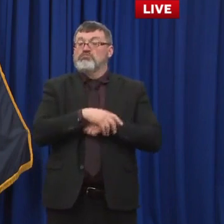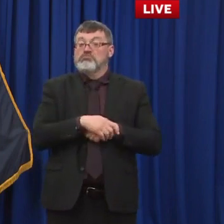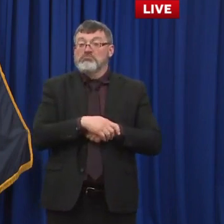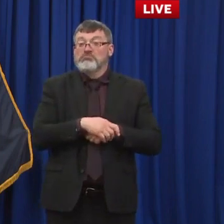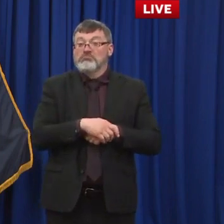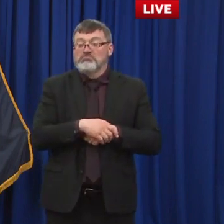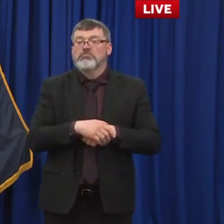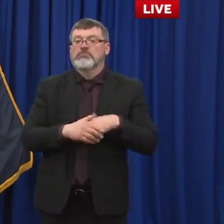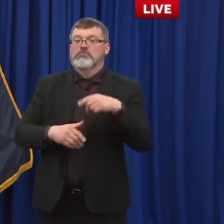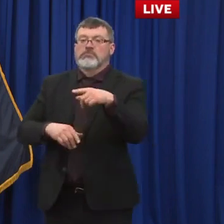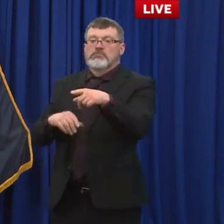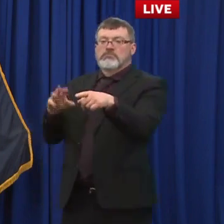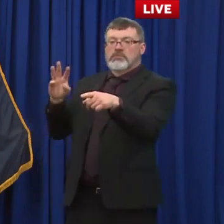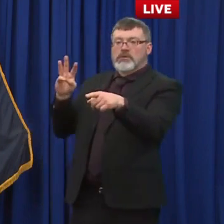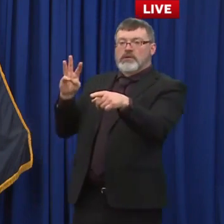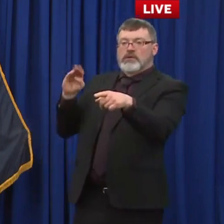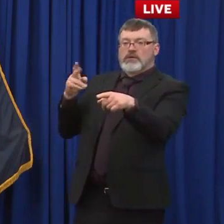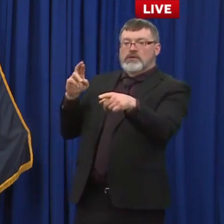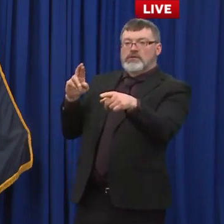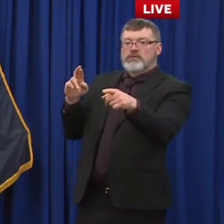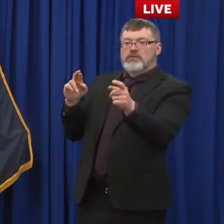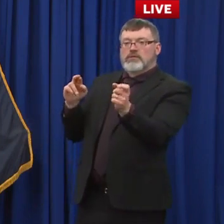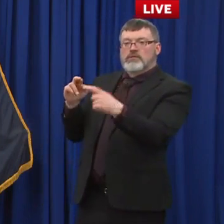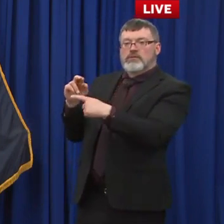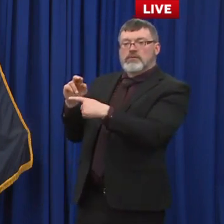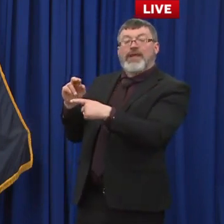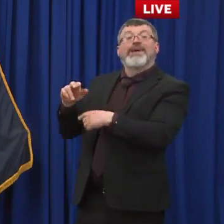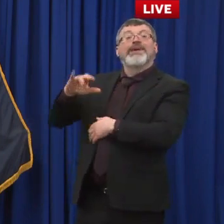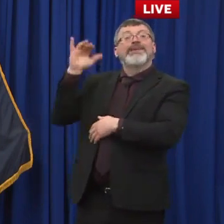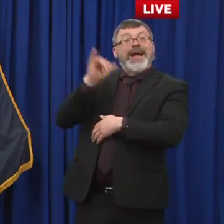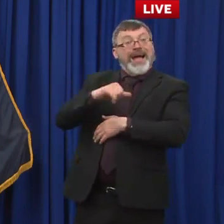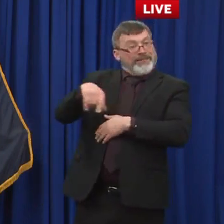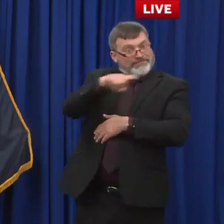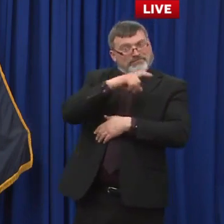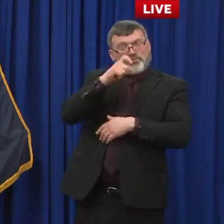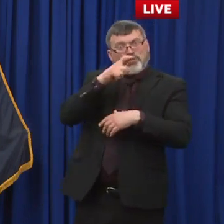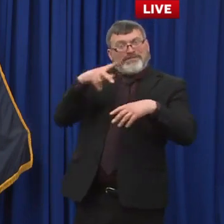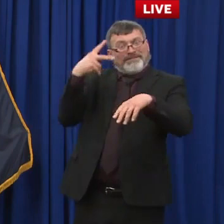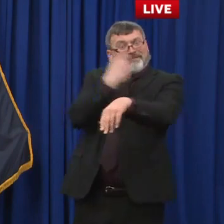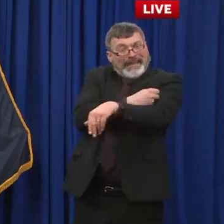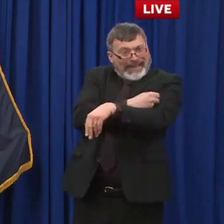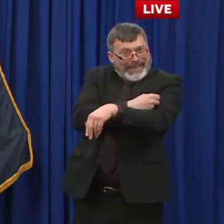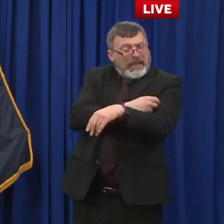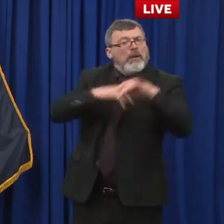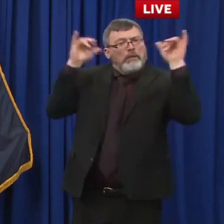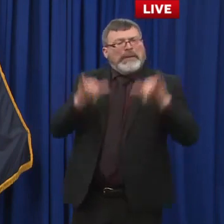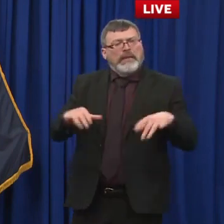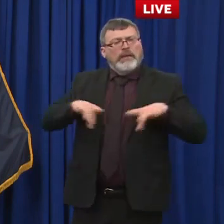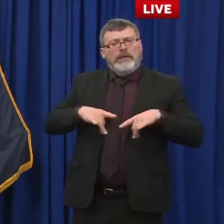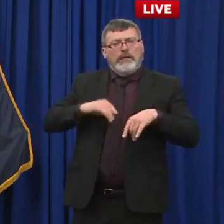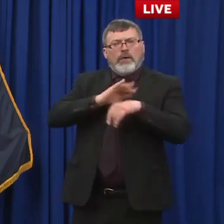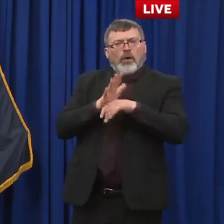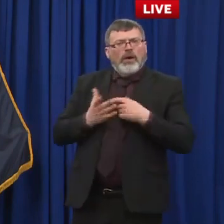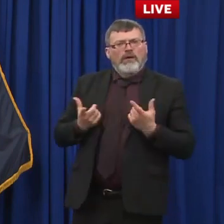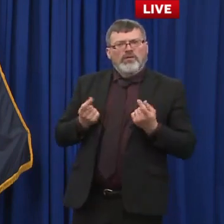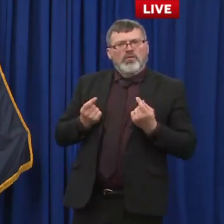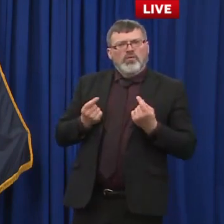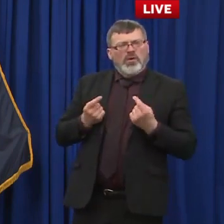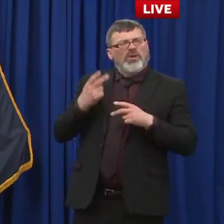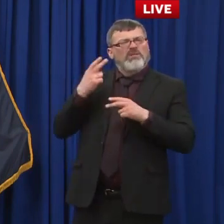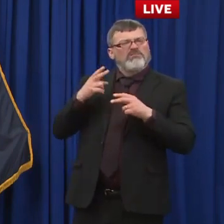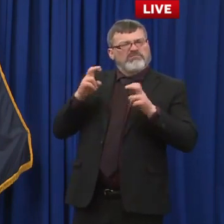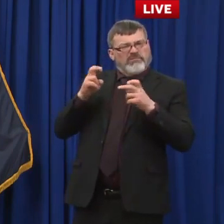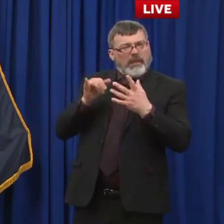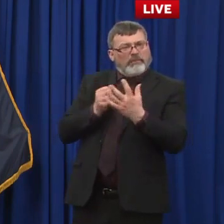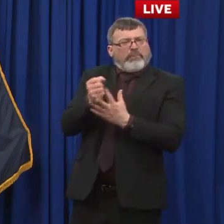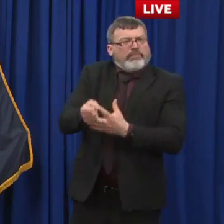vaccinated get COVID-19 uh sullivan county nursing home announced that they had a resident vaccinated come down with COVID-19 just